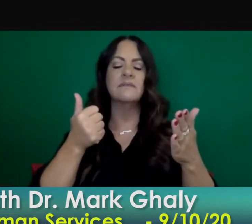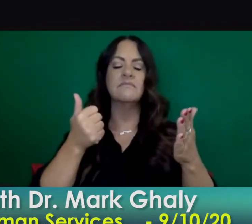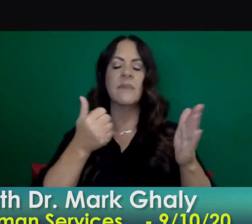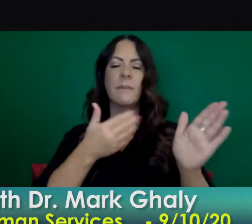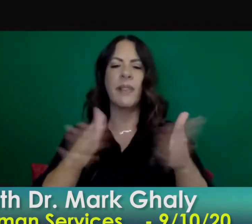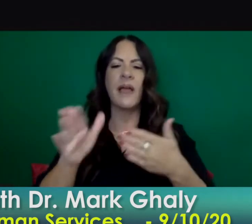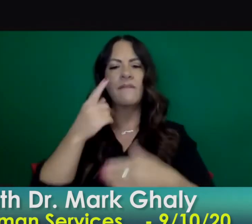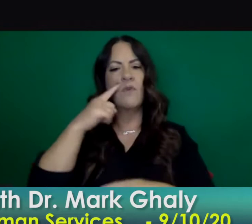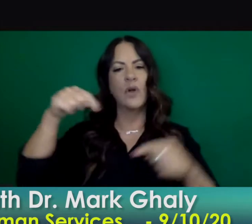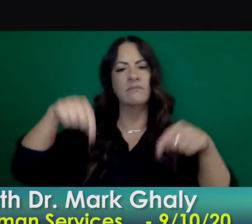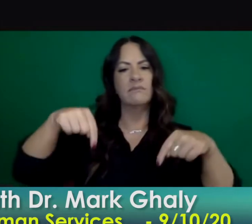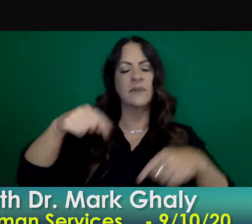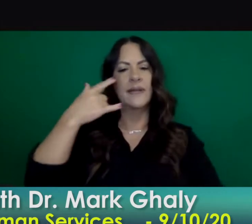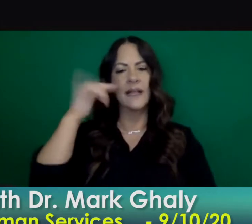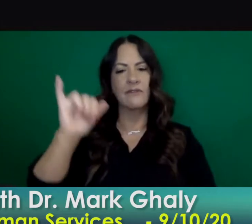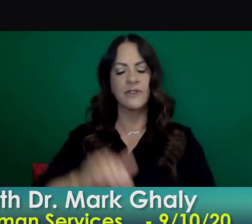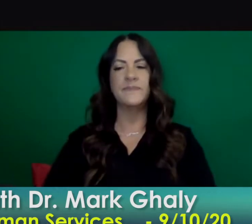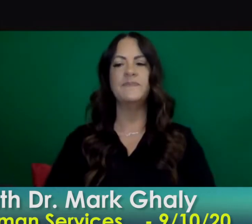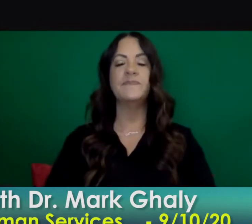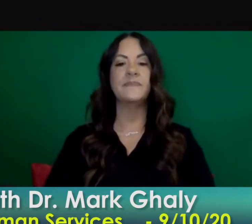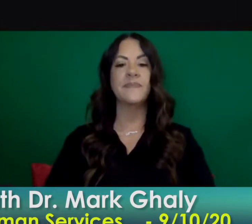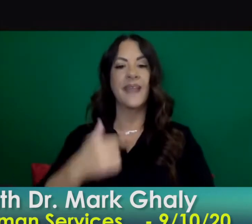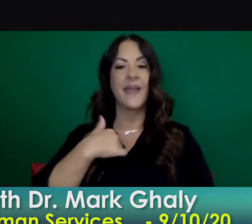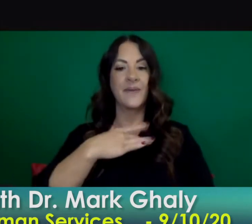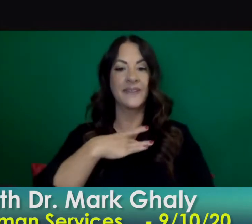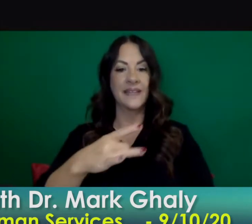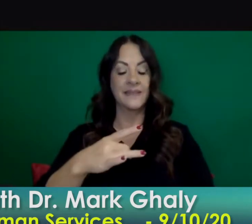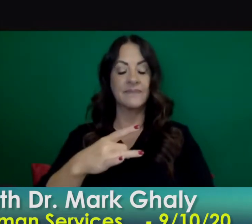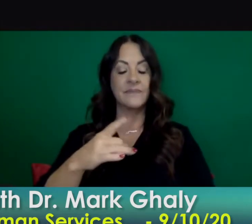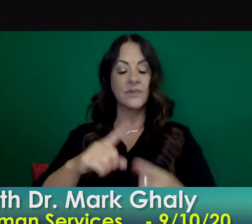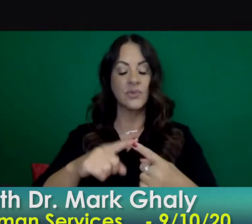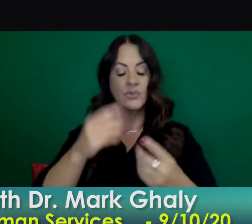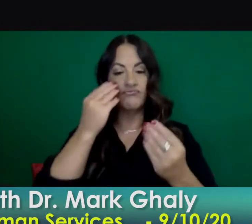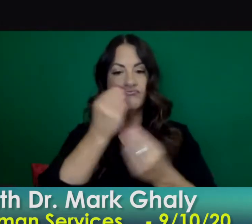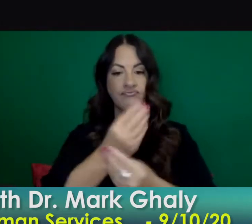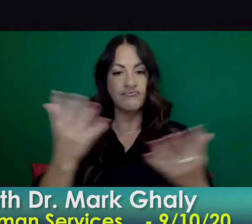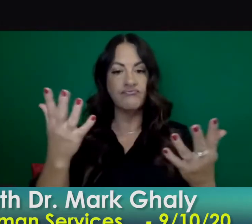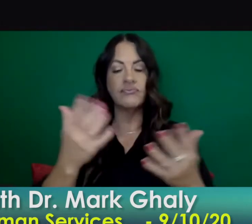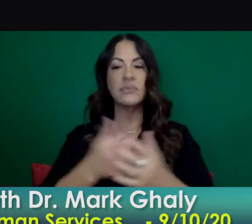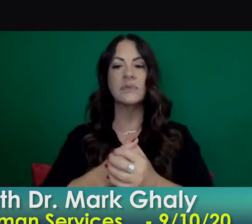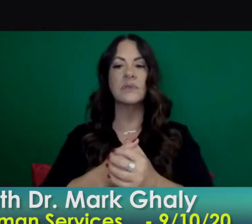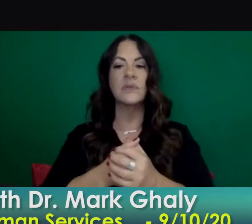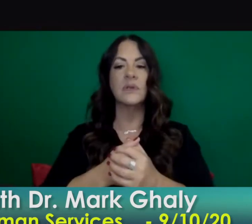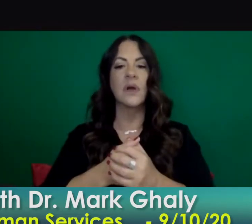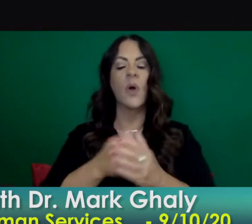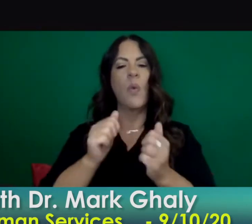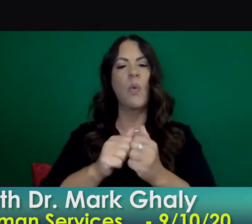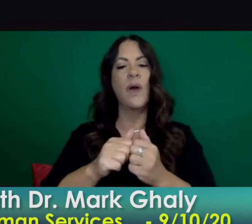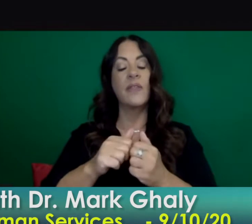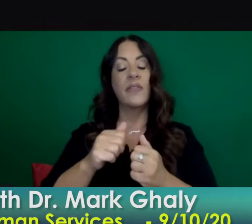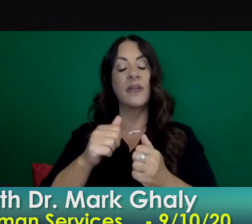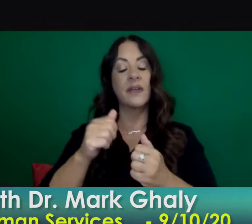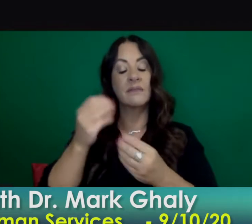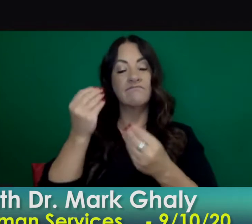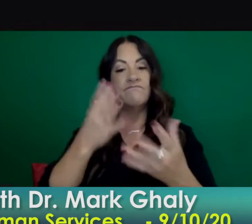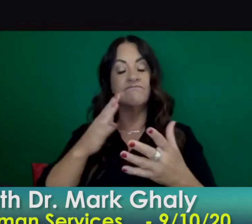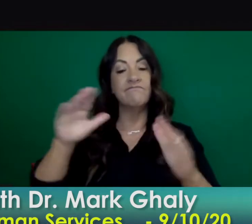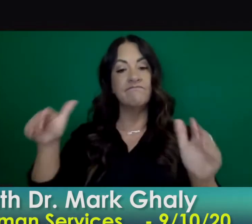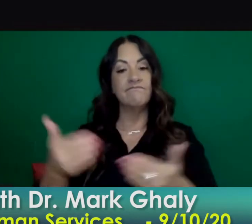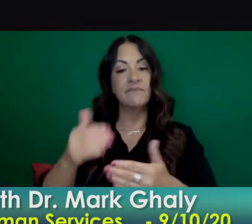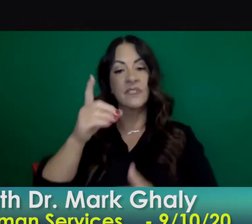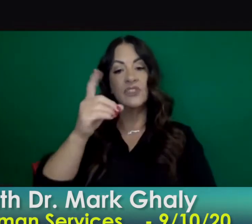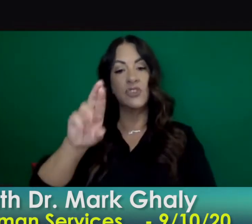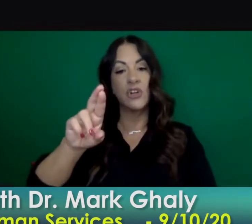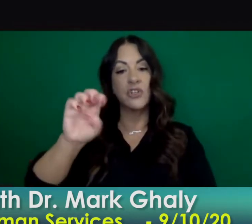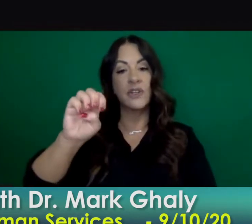I wanted again to invite up the state's acting public health officer, Dr. Erica Pahn, to